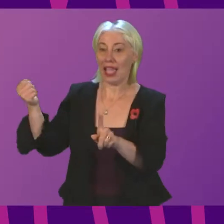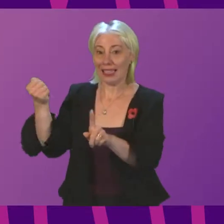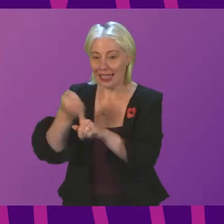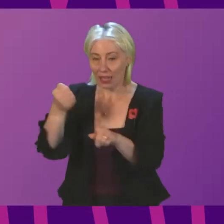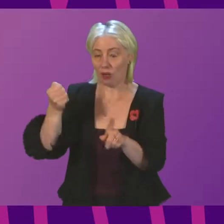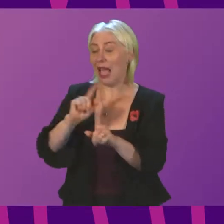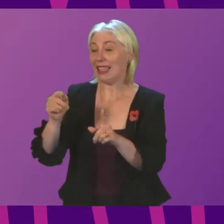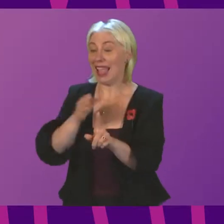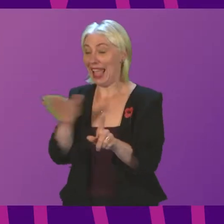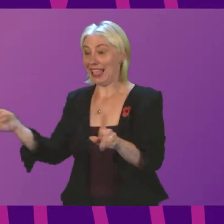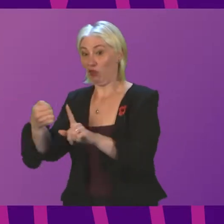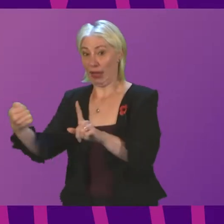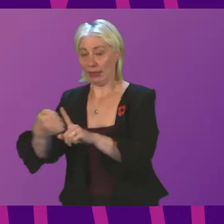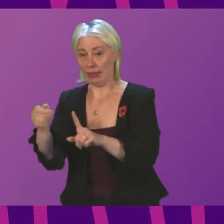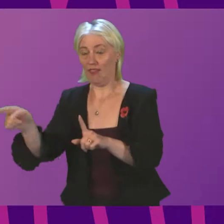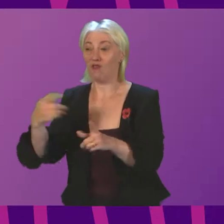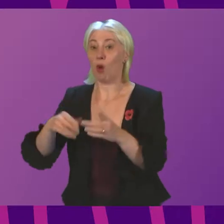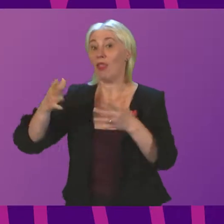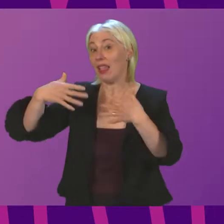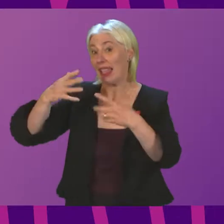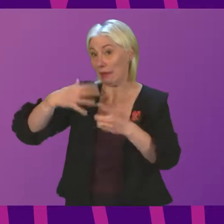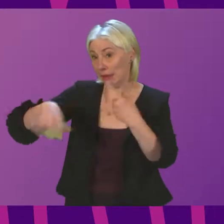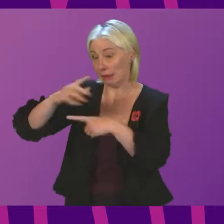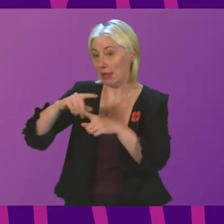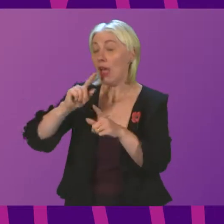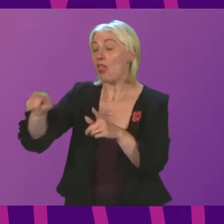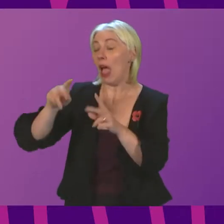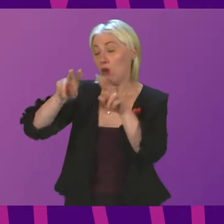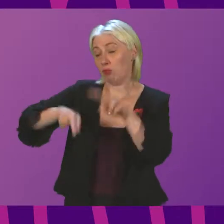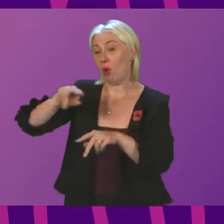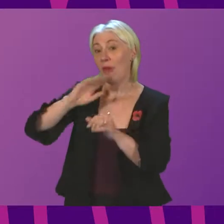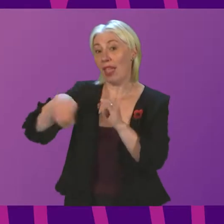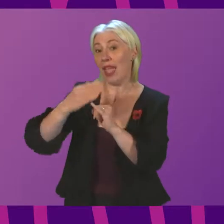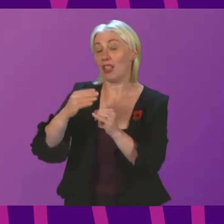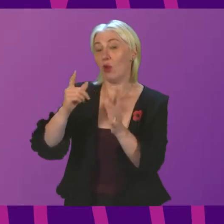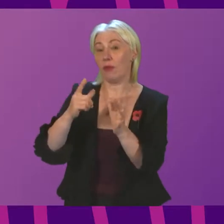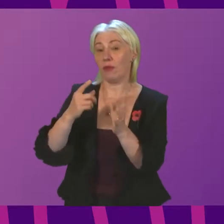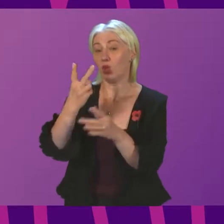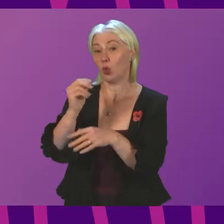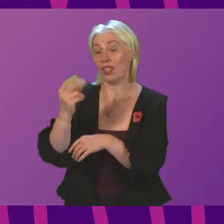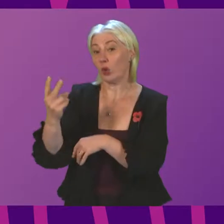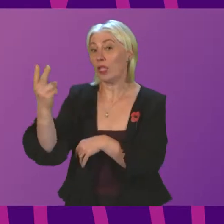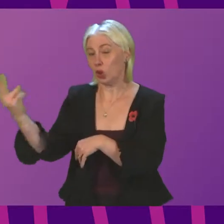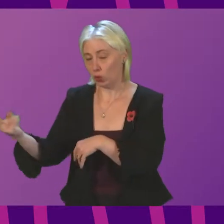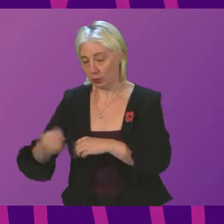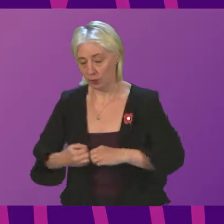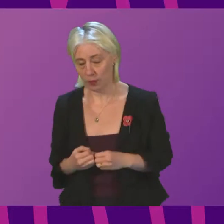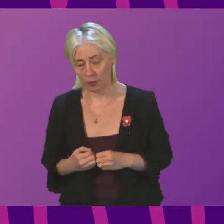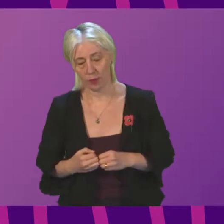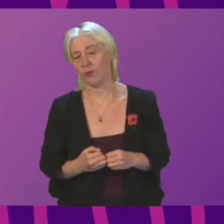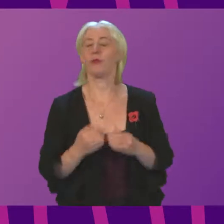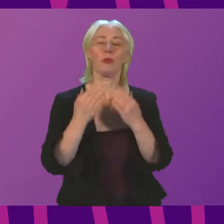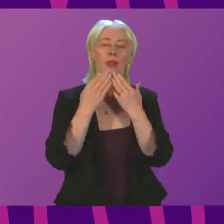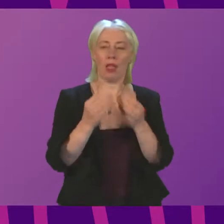climate and the environment, and that will report by the end of 2022. Michael Marrow. Thank you, Prosecuting Officer. In